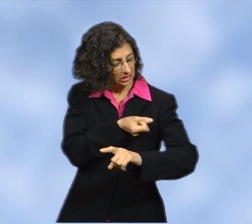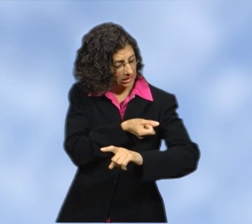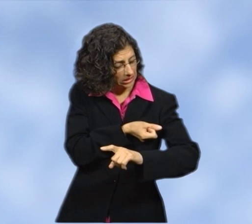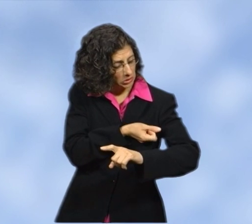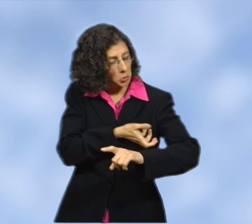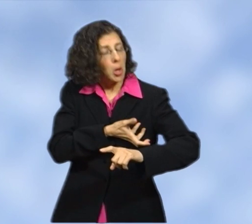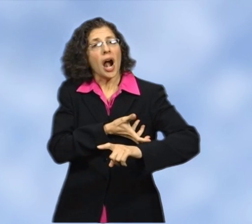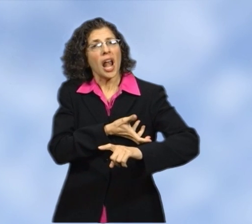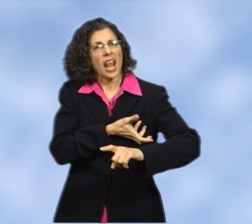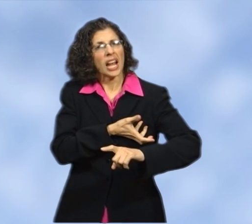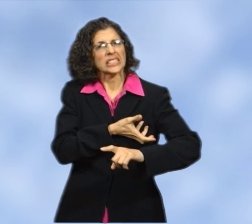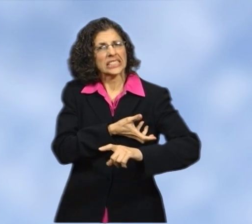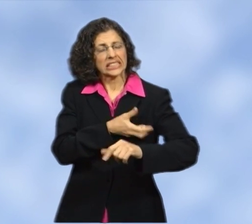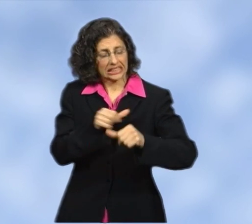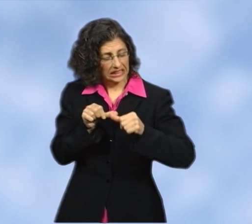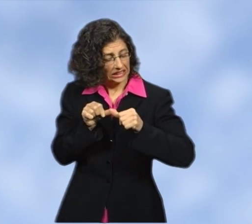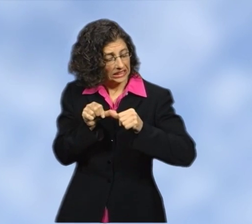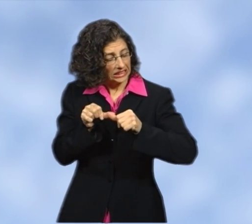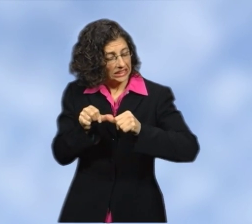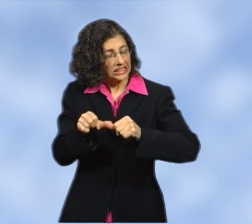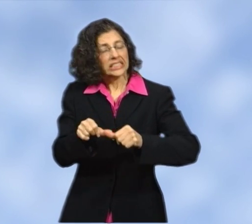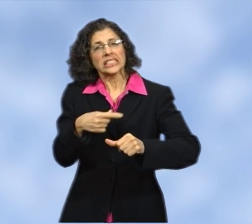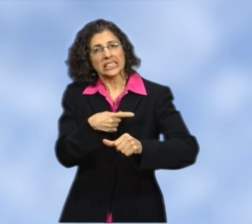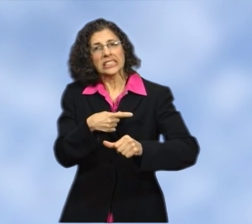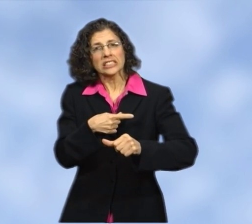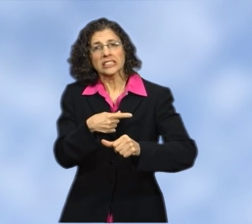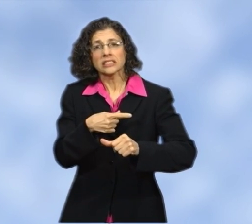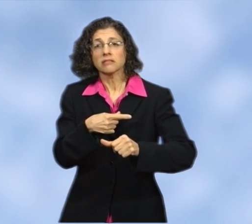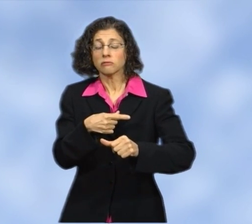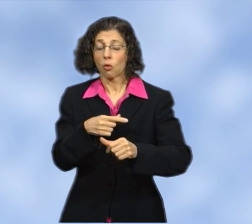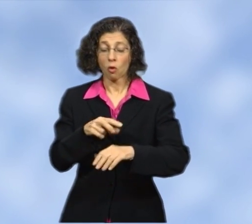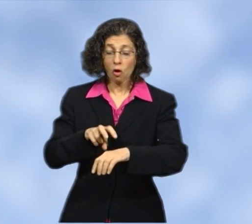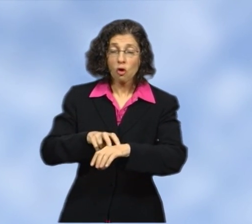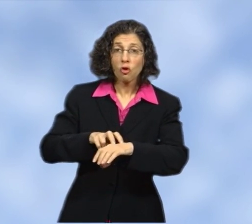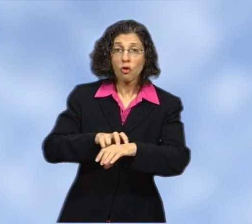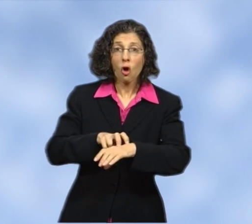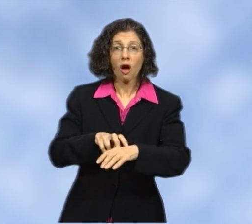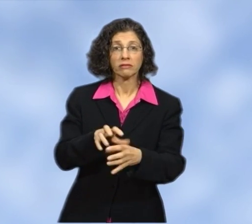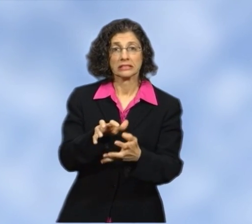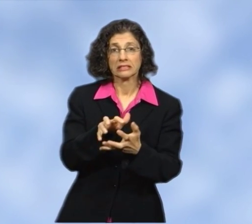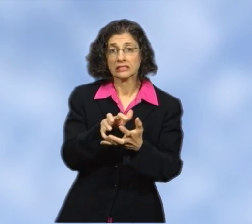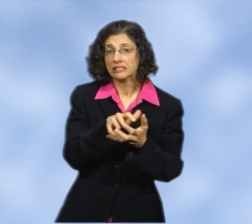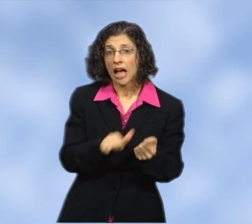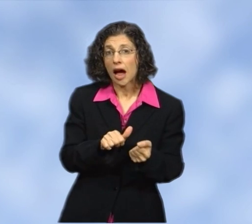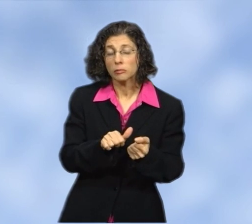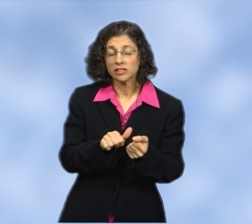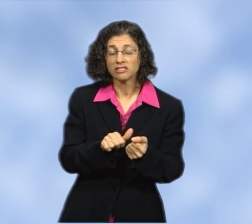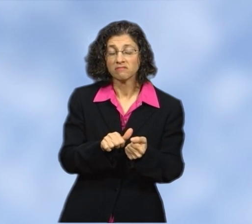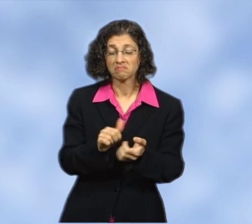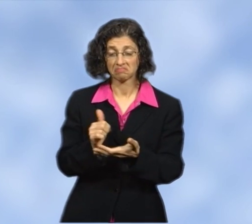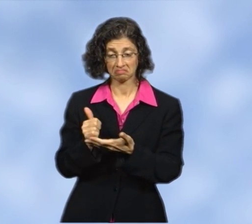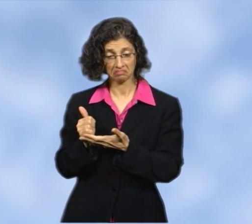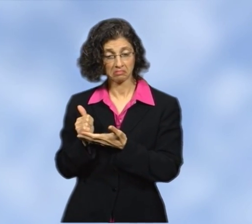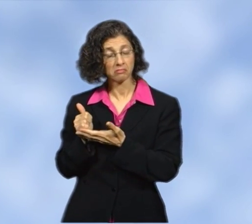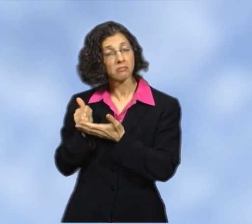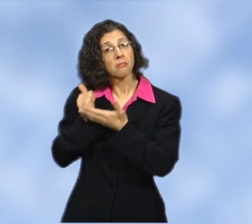If you experience any problems with lymphedema or possible nerve damage,